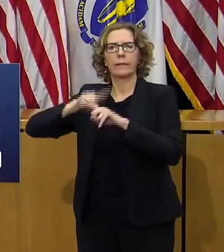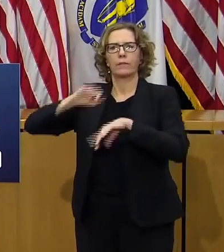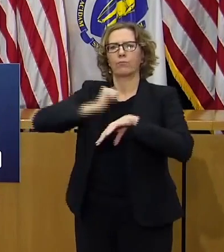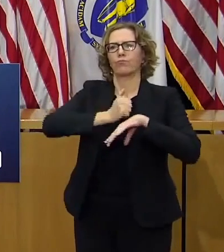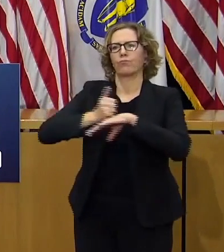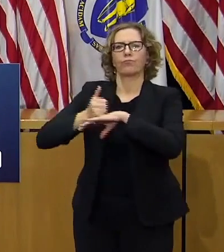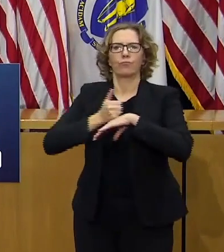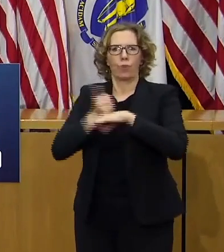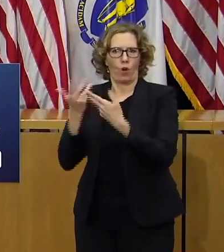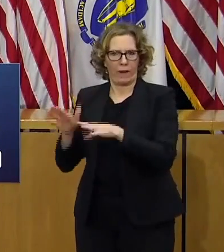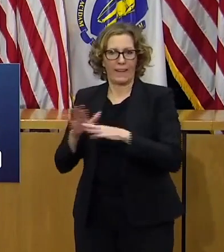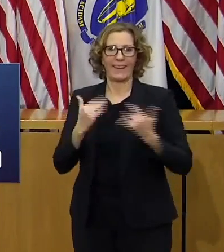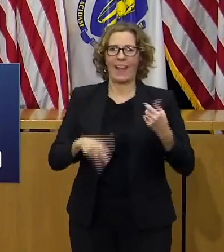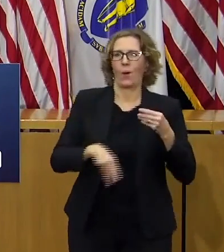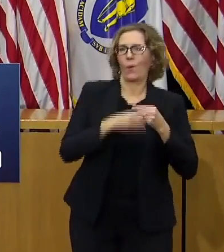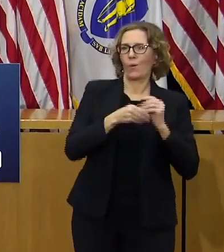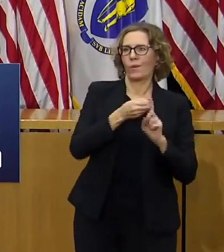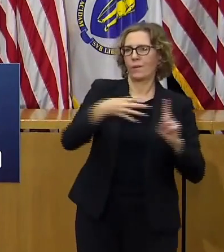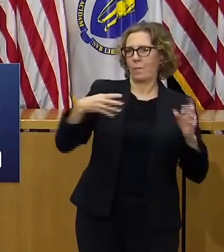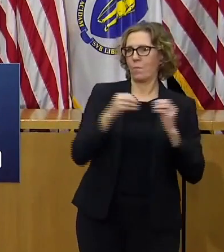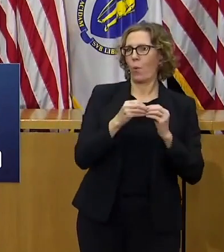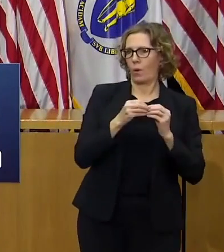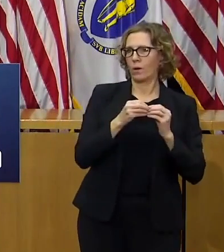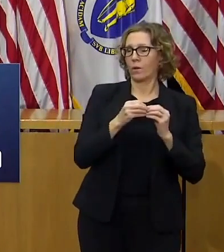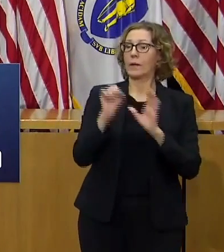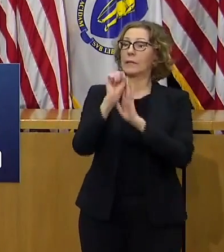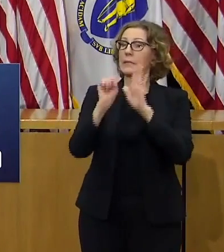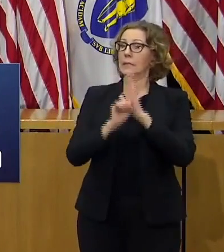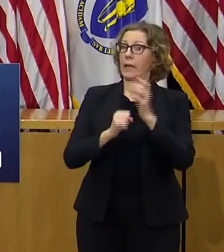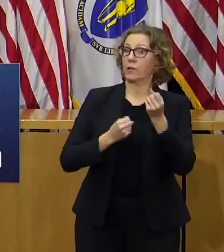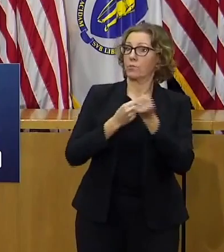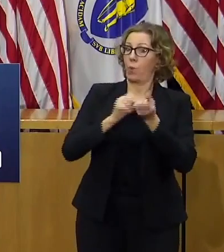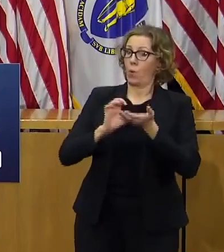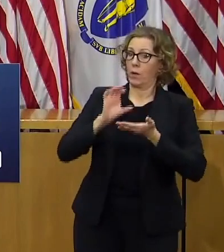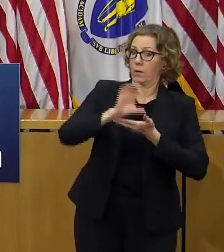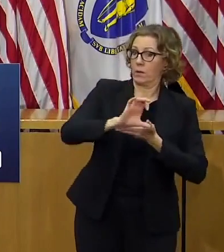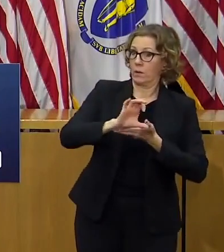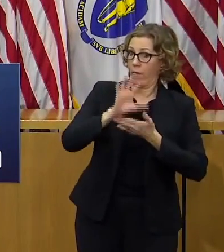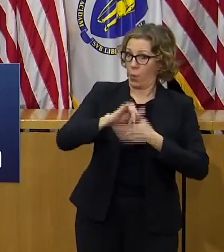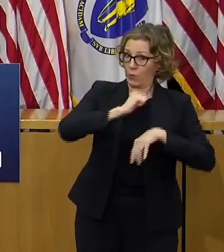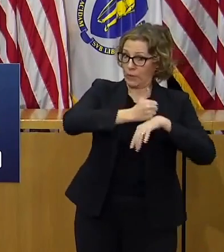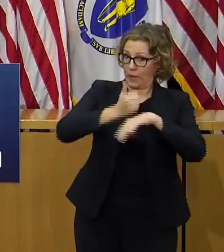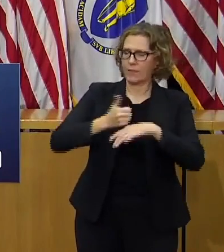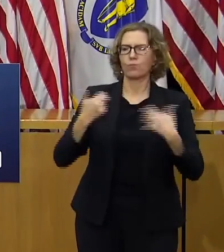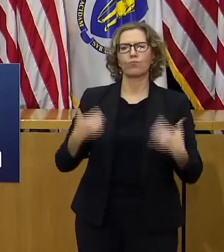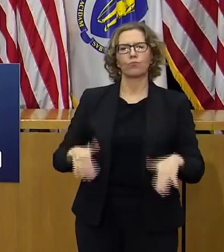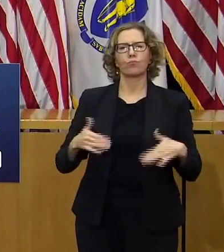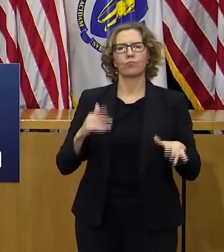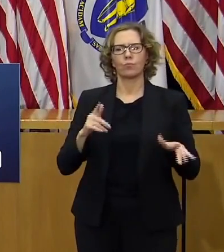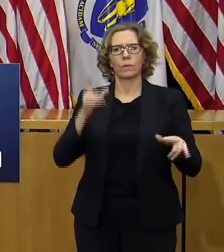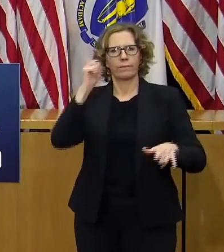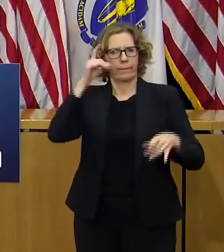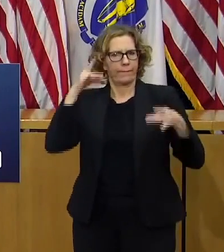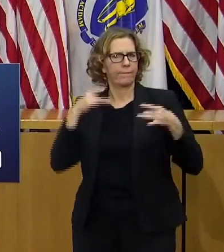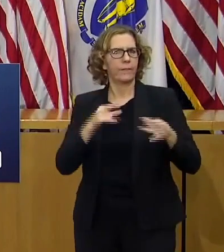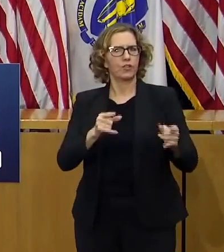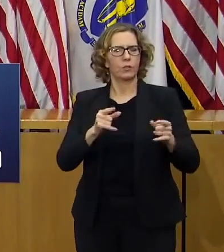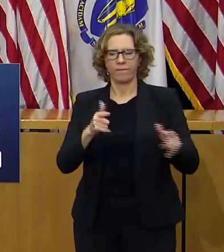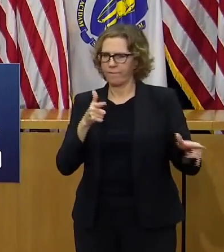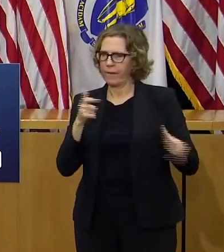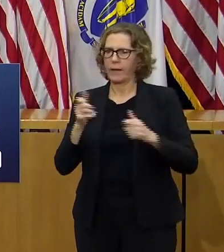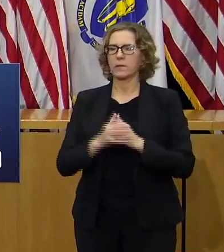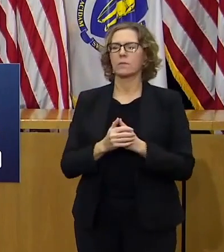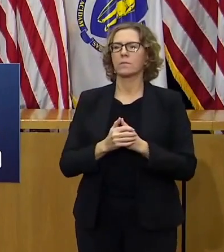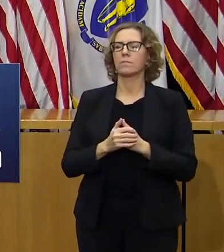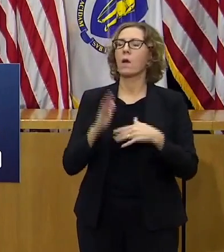and our state supported sites are extremely efficient on average tested contest conducted at our stop the